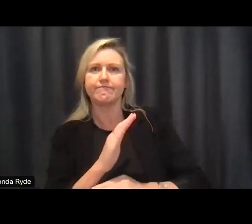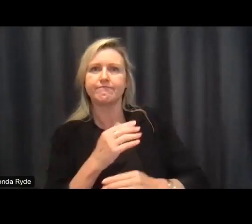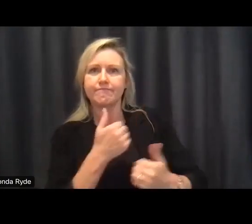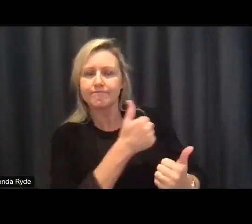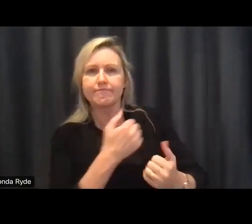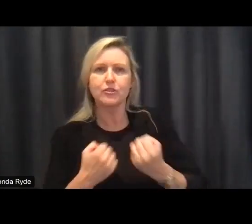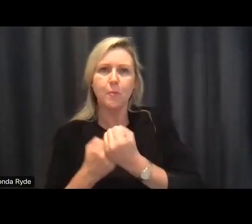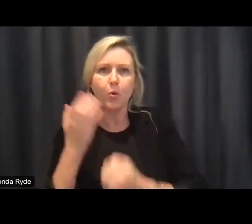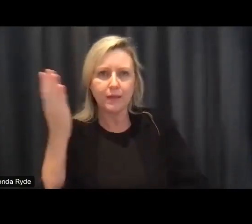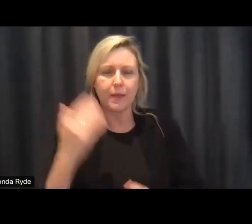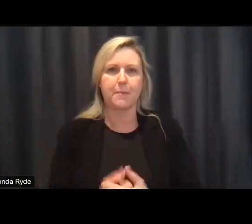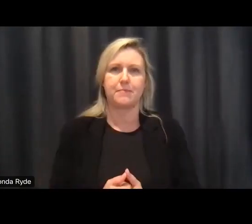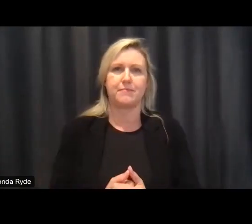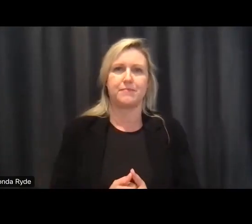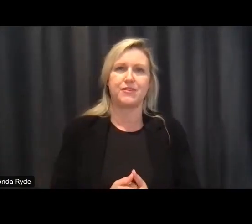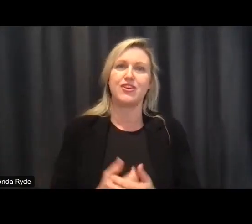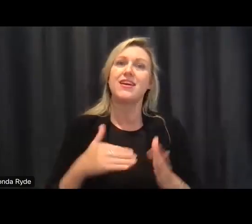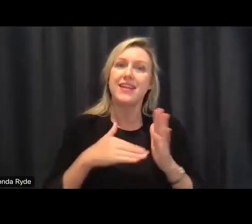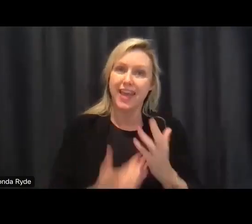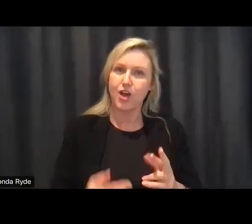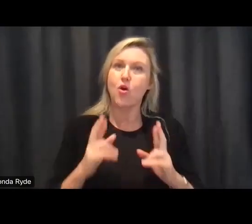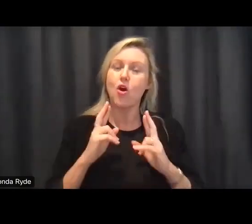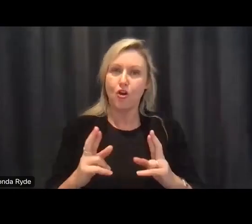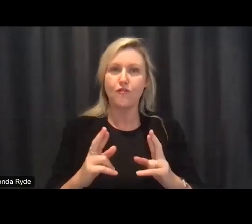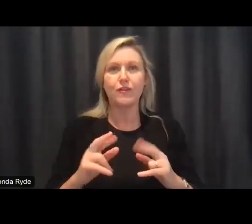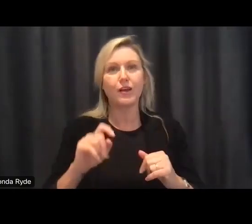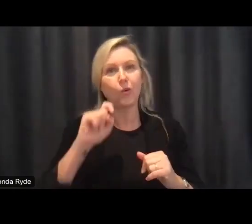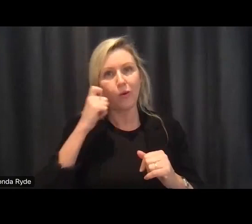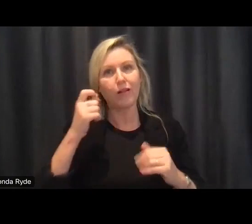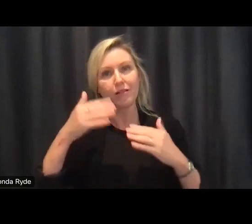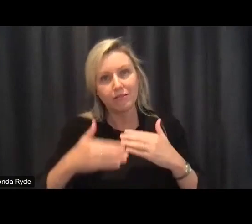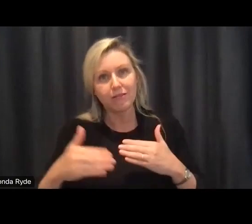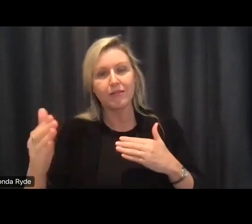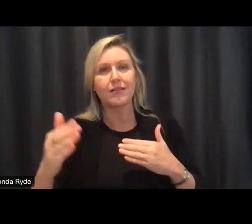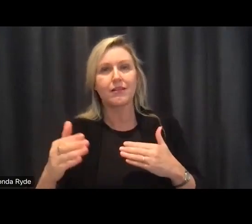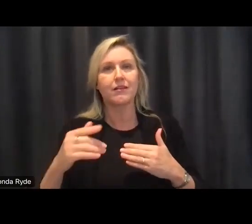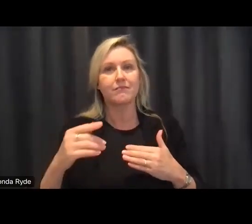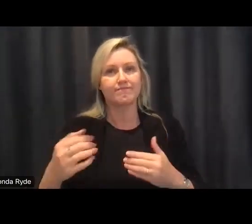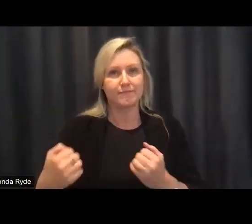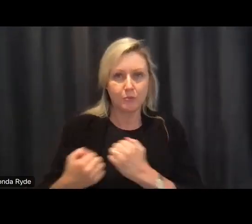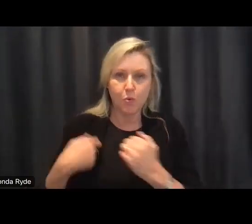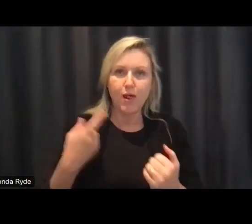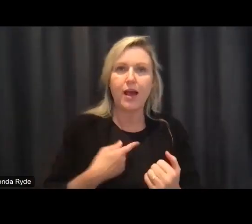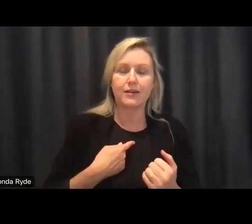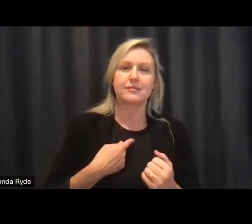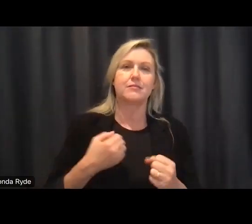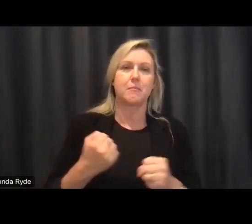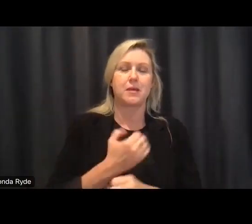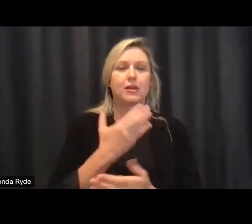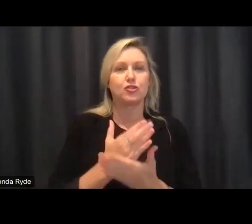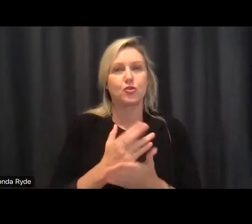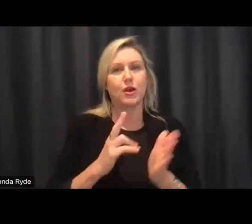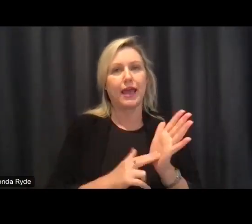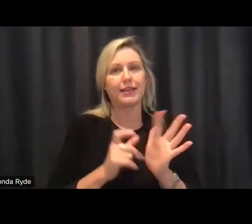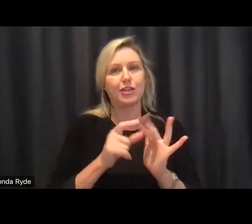forefront the people who are going to help us ensure that the scheme lives up to